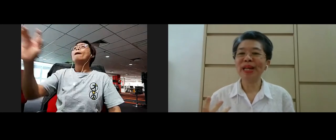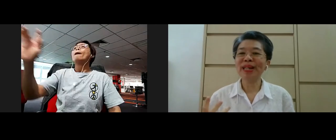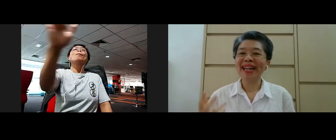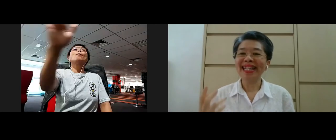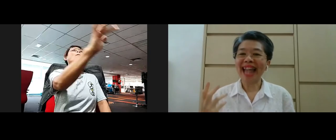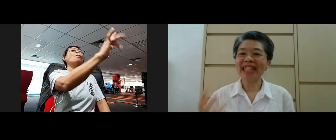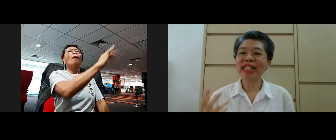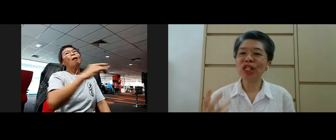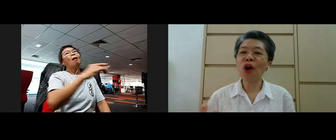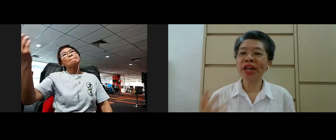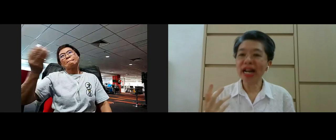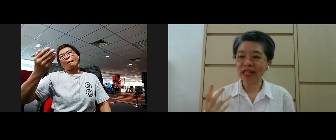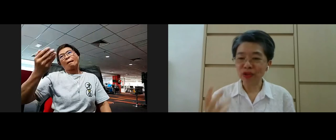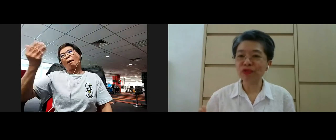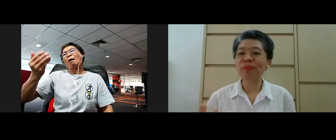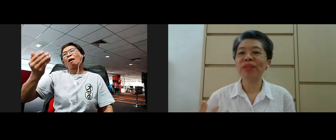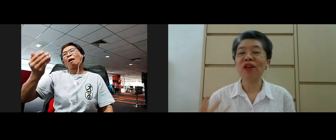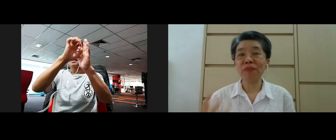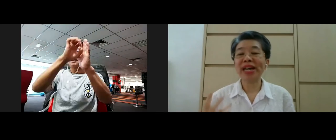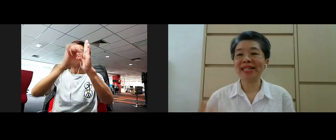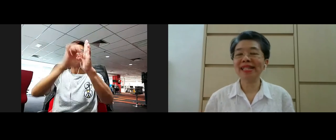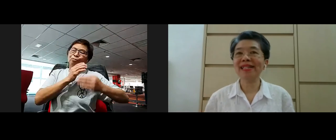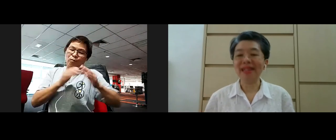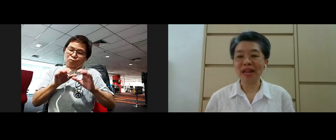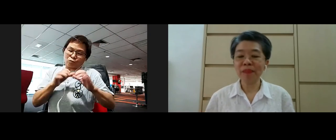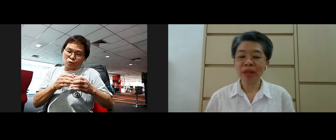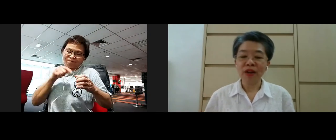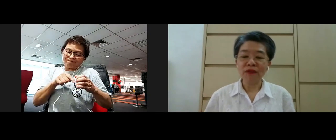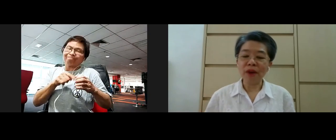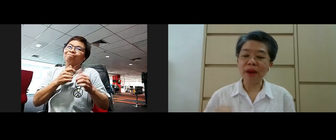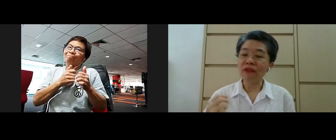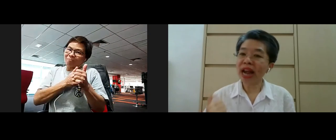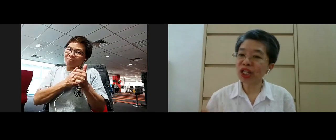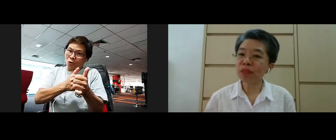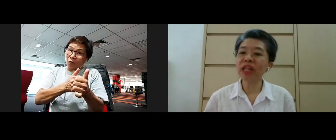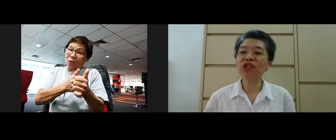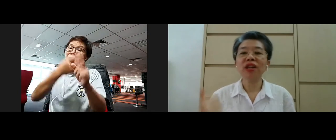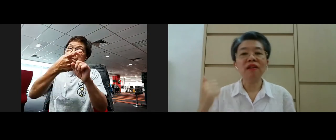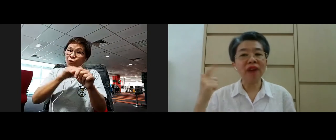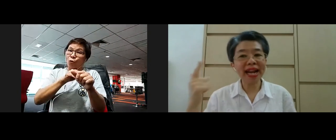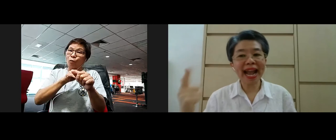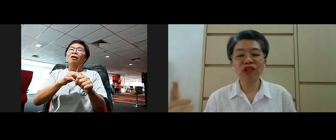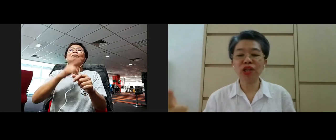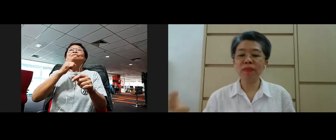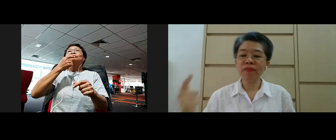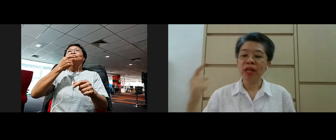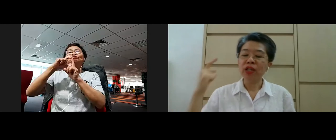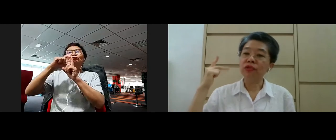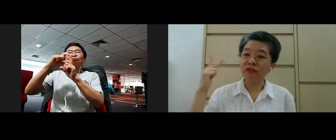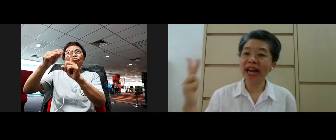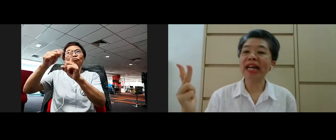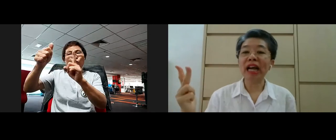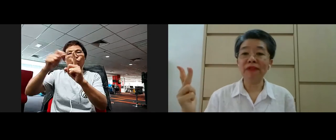the ethical conduct group of practice from right speech right action